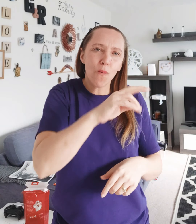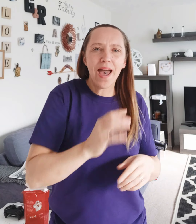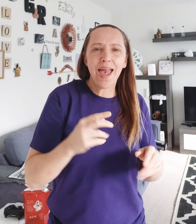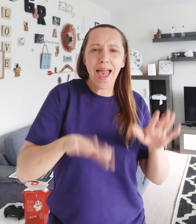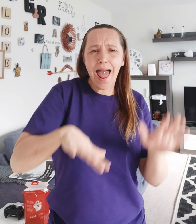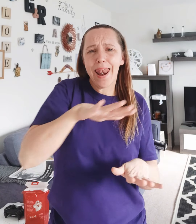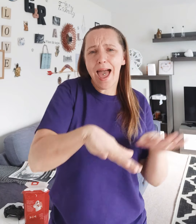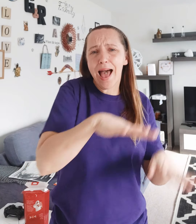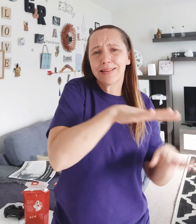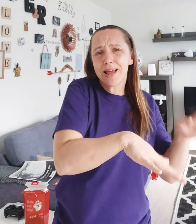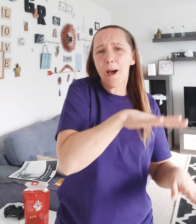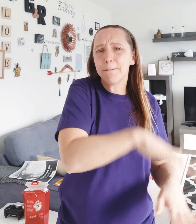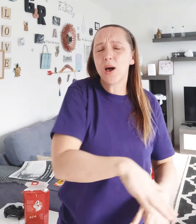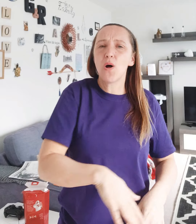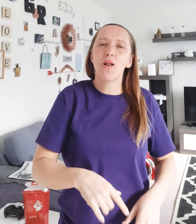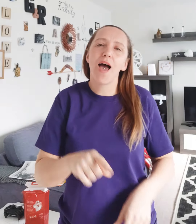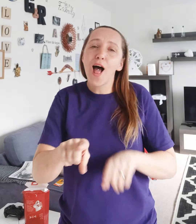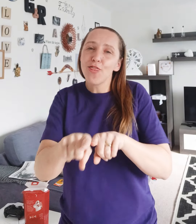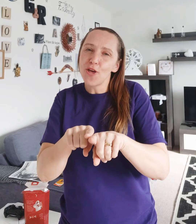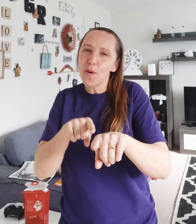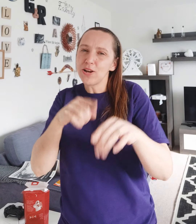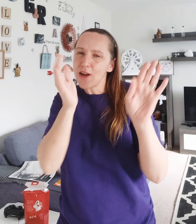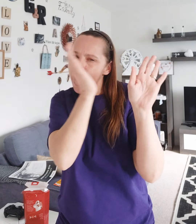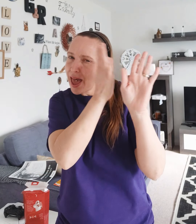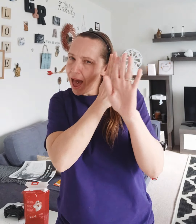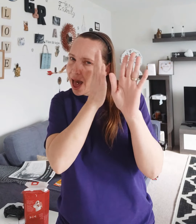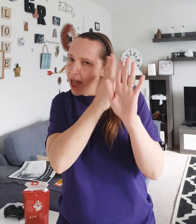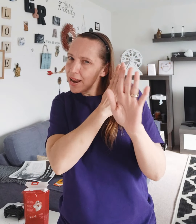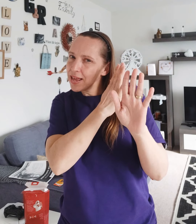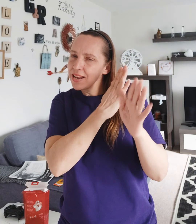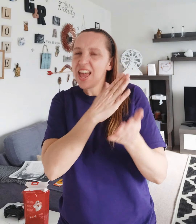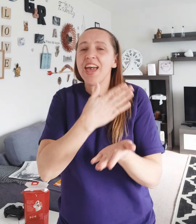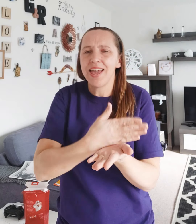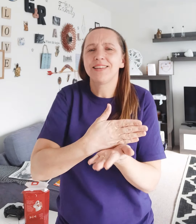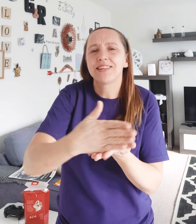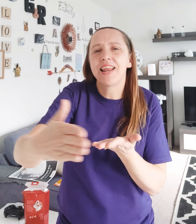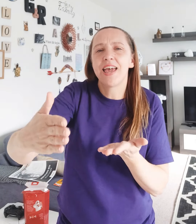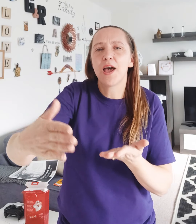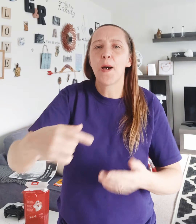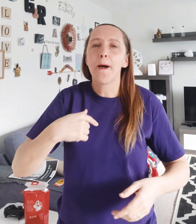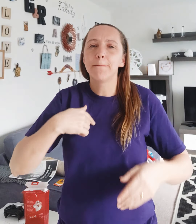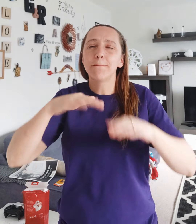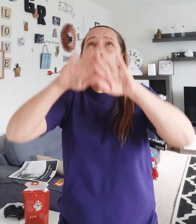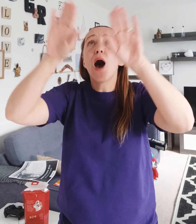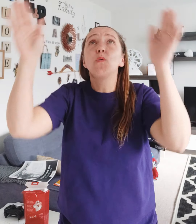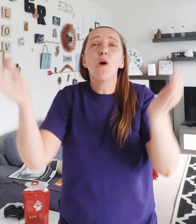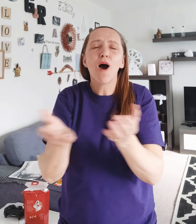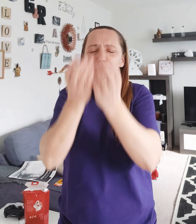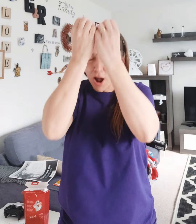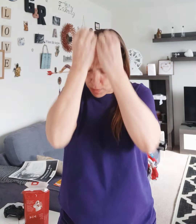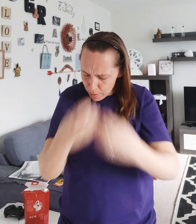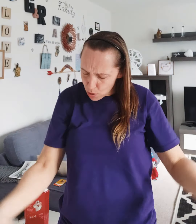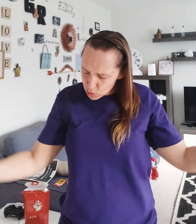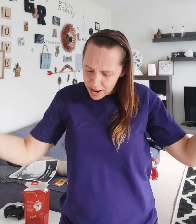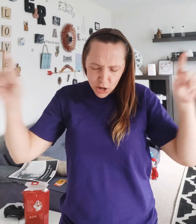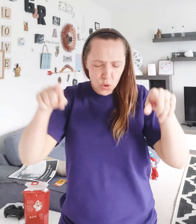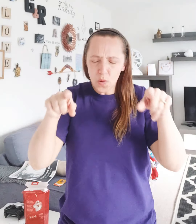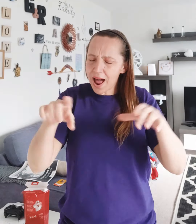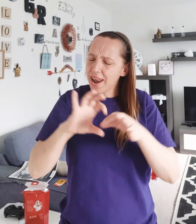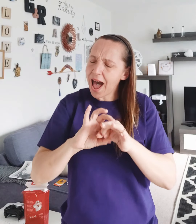away, and I stumble, though I try to hide it, it's clear, I walk almost when you're up